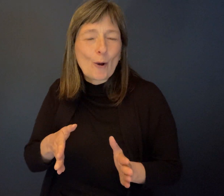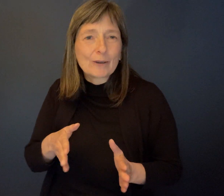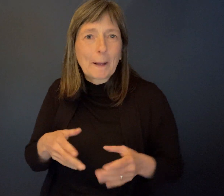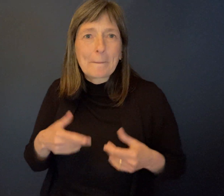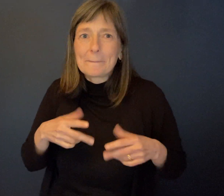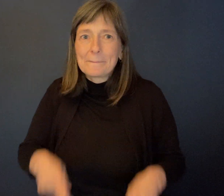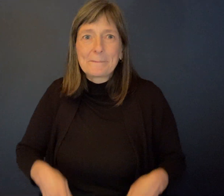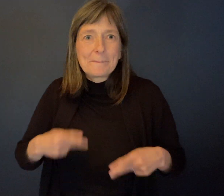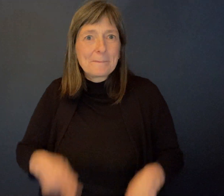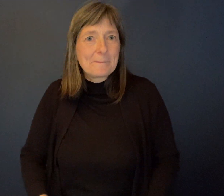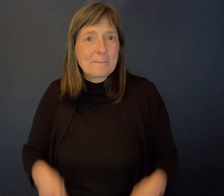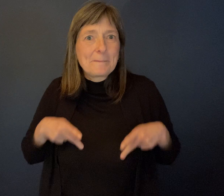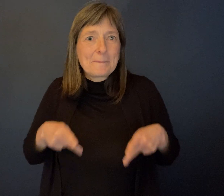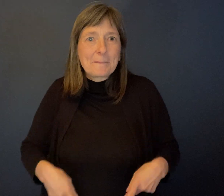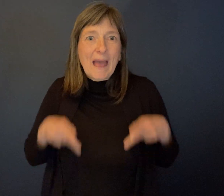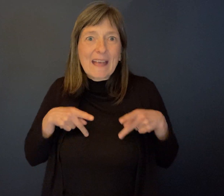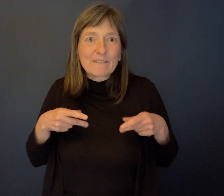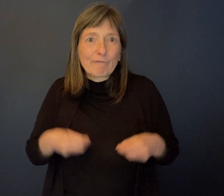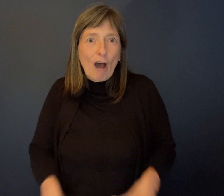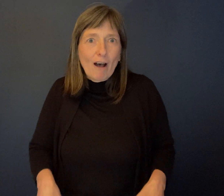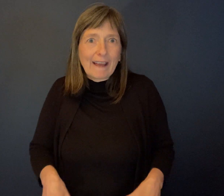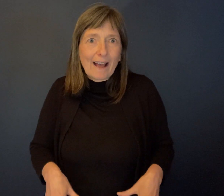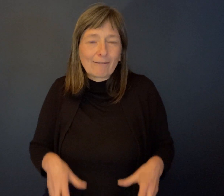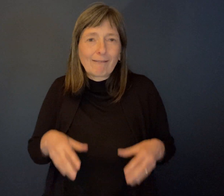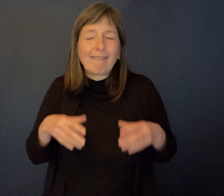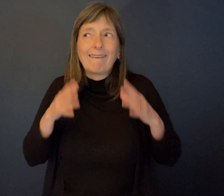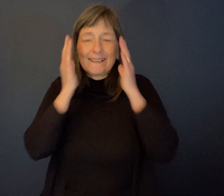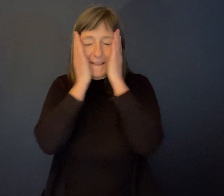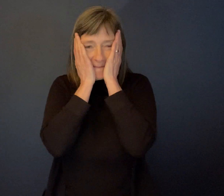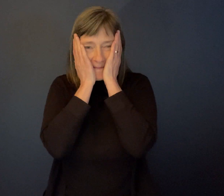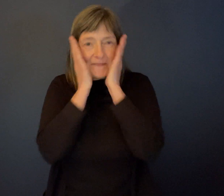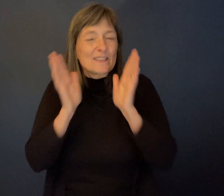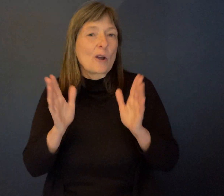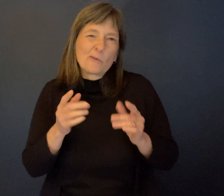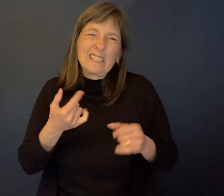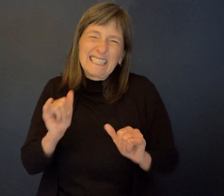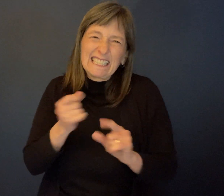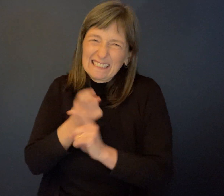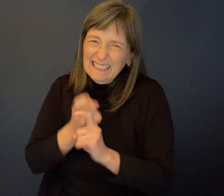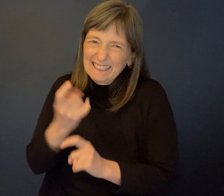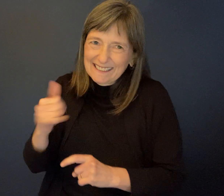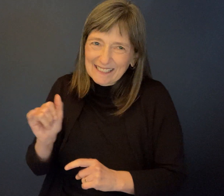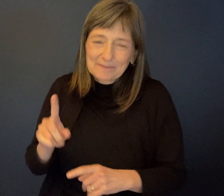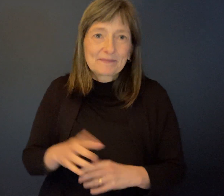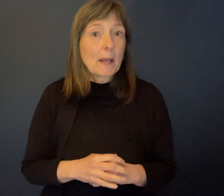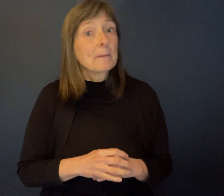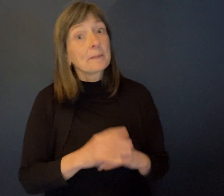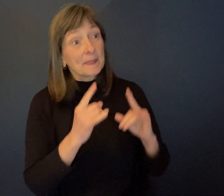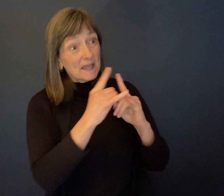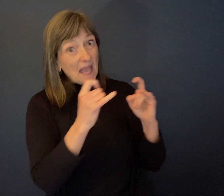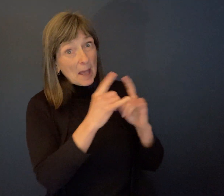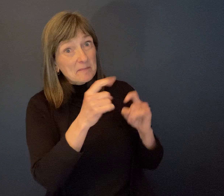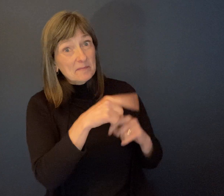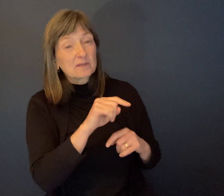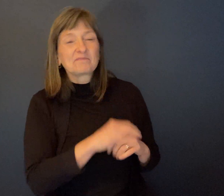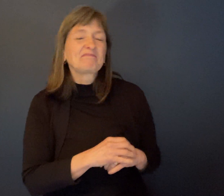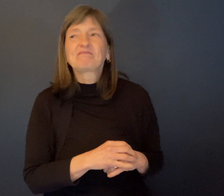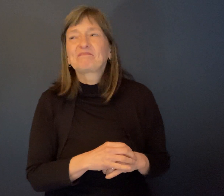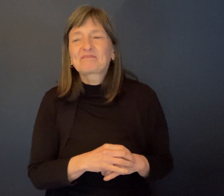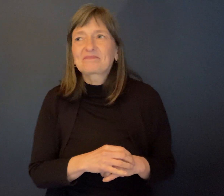tease him a little bit. Is that right? Yeah. But you know, in terms of the camp itself, I mean, there weren't too many things that we missed from being